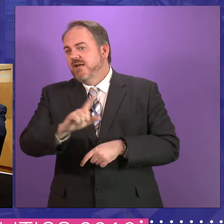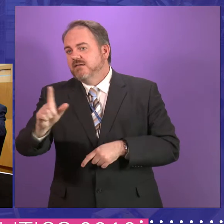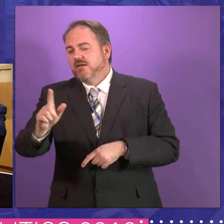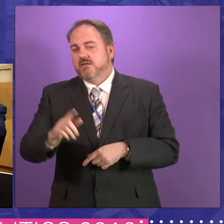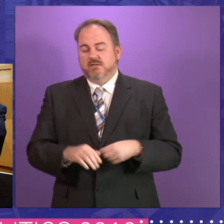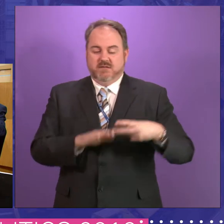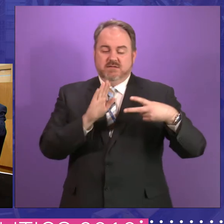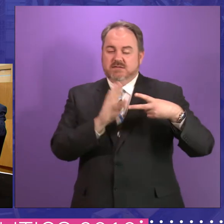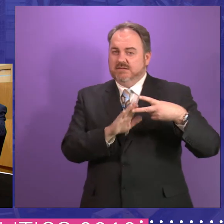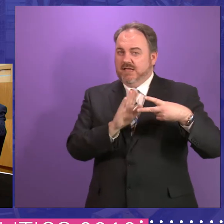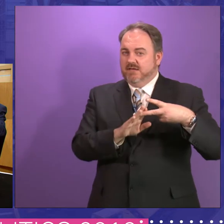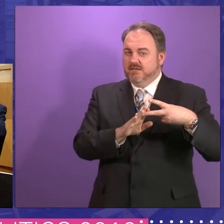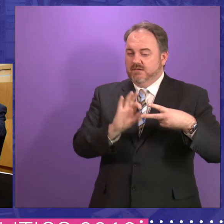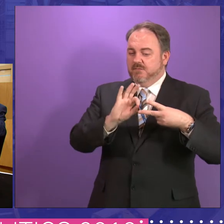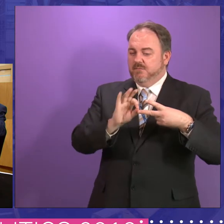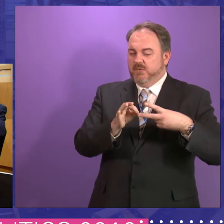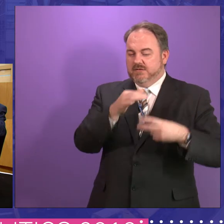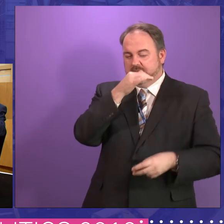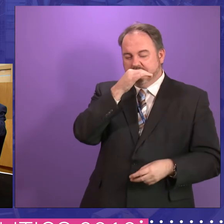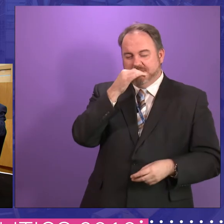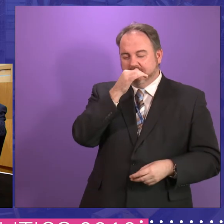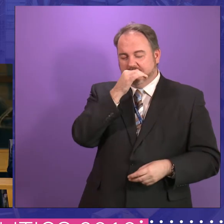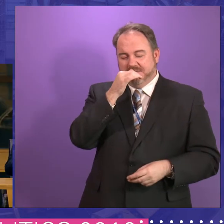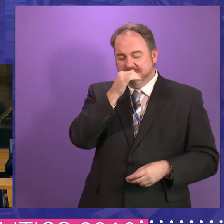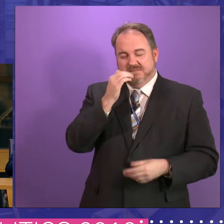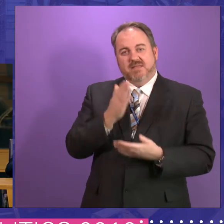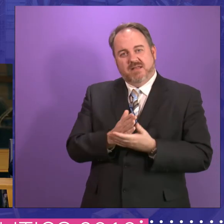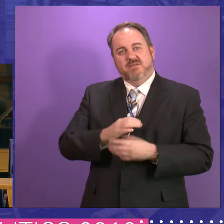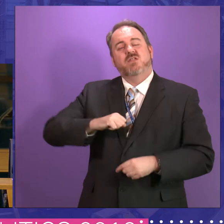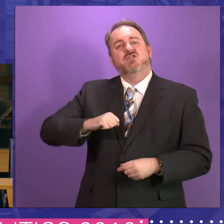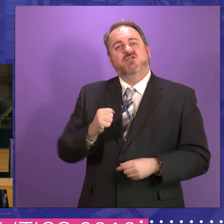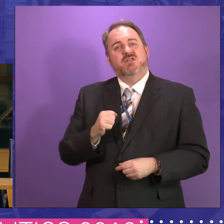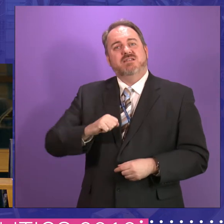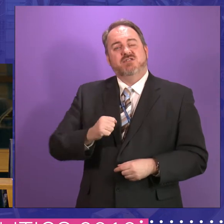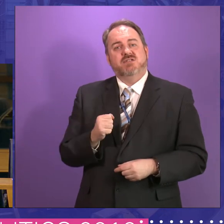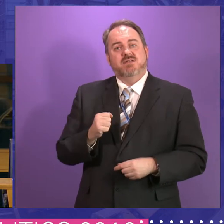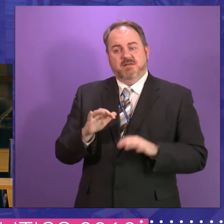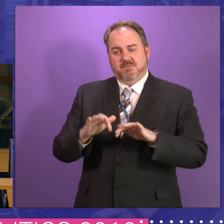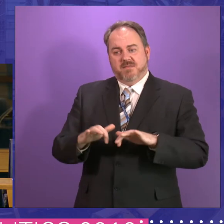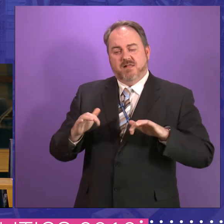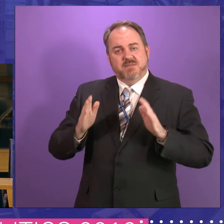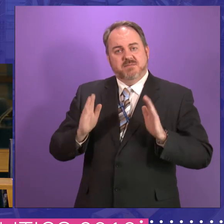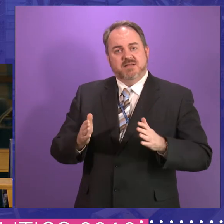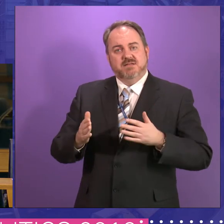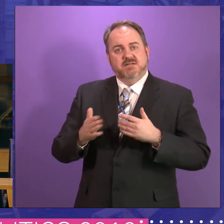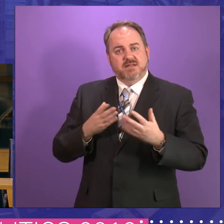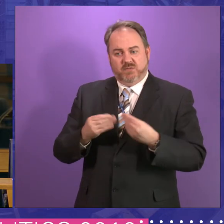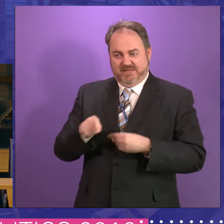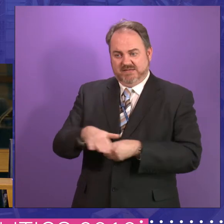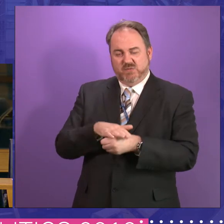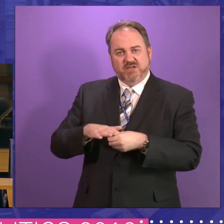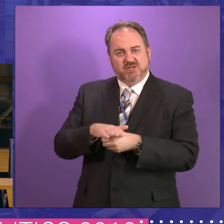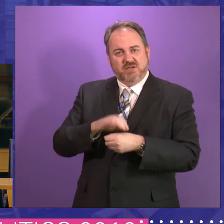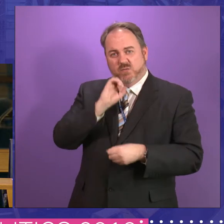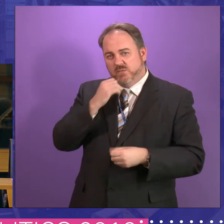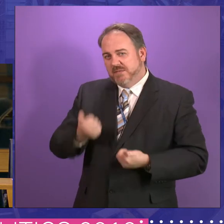And the second point is, if the Scottish Parliament had to deal with it, would it have been much more effective?